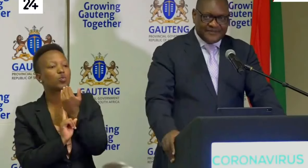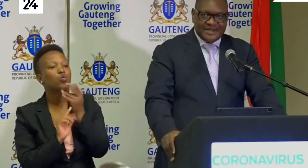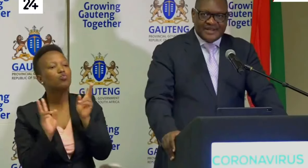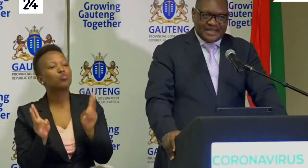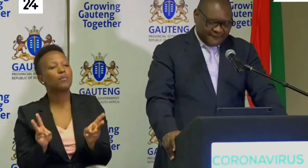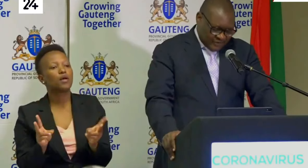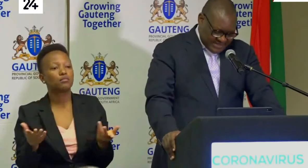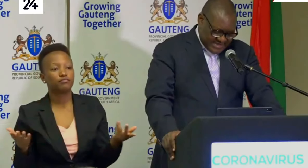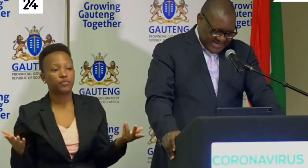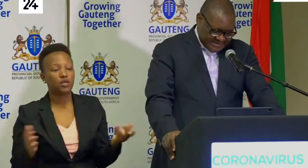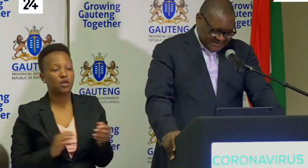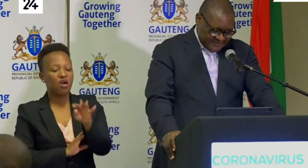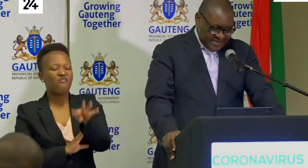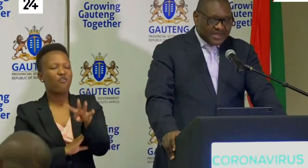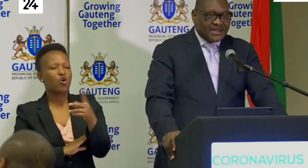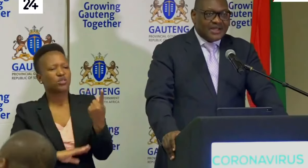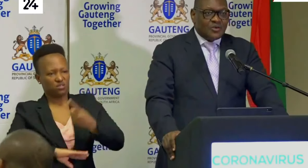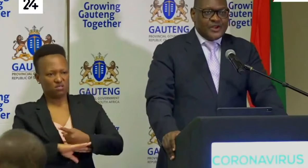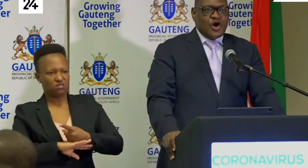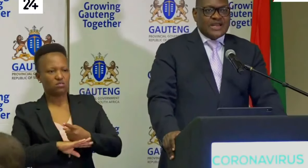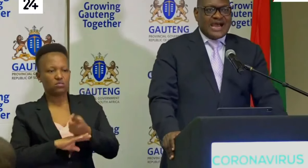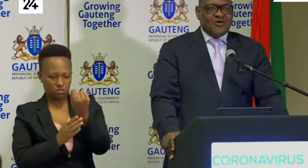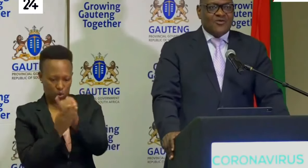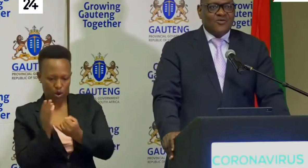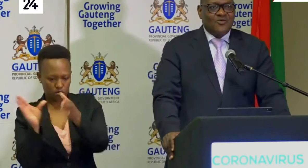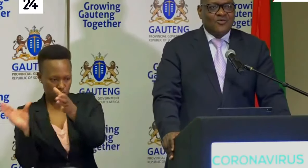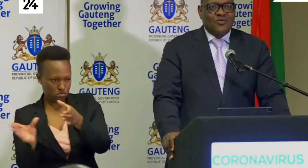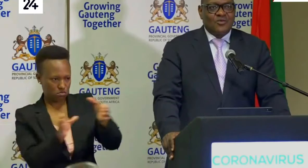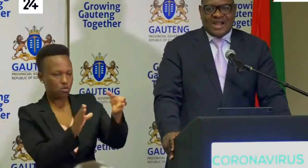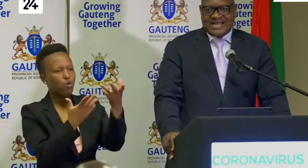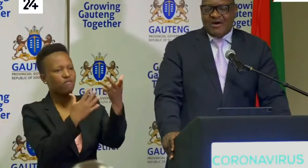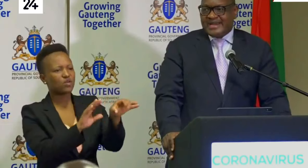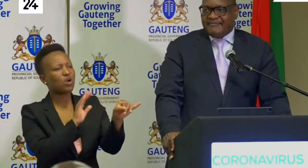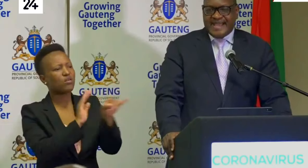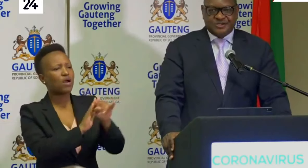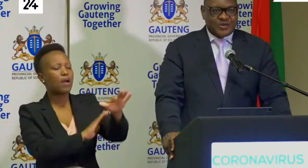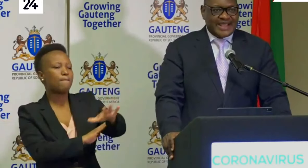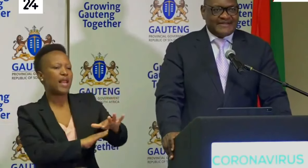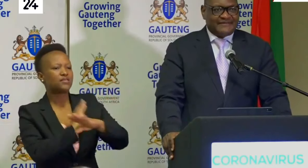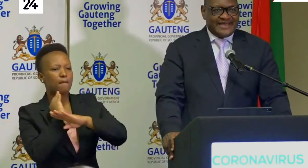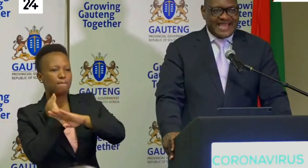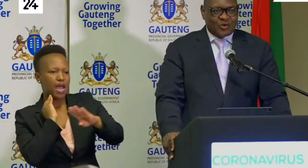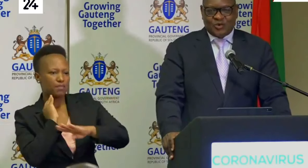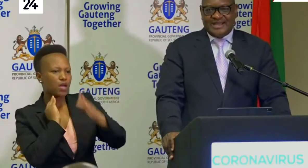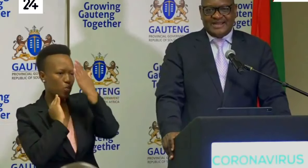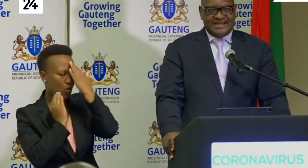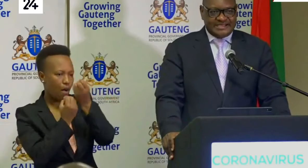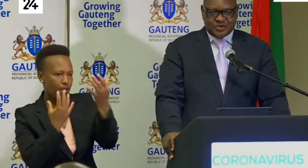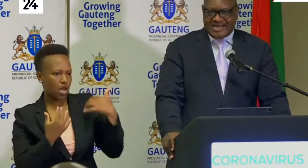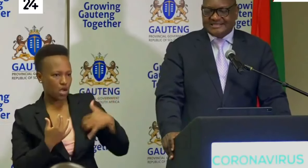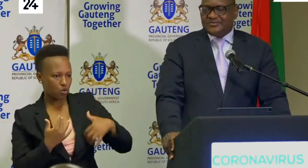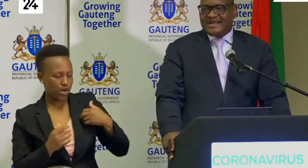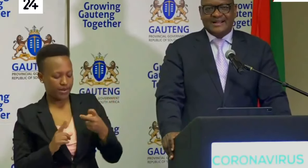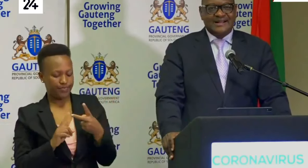usually 14 days. We know now how many beds we have in Ekuruleni,